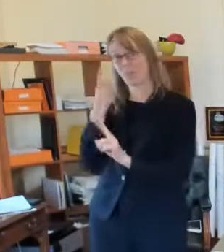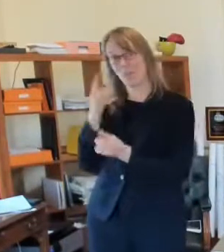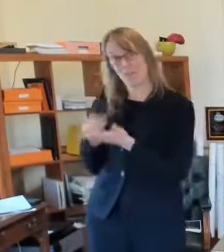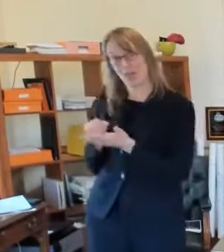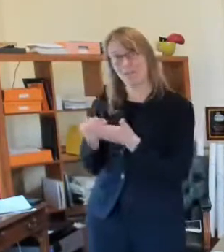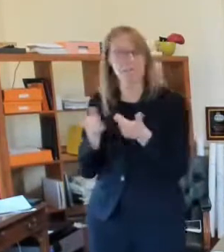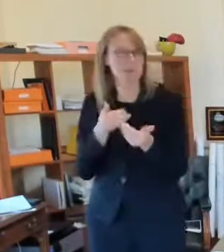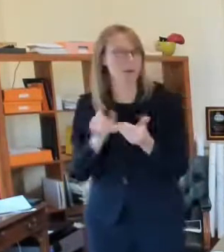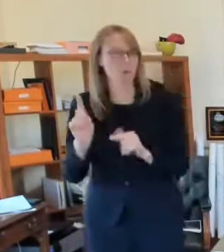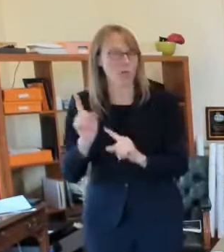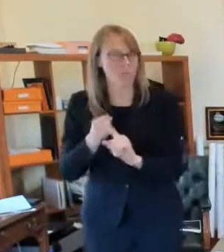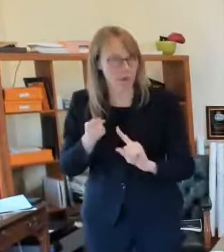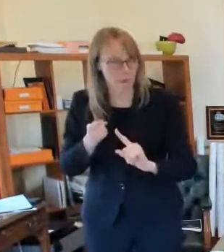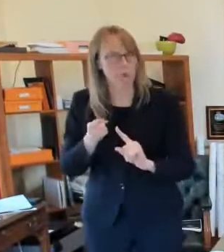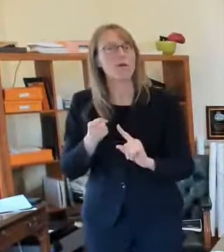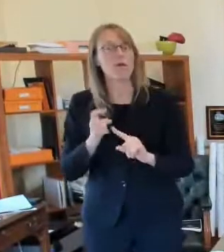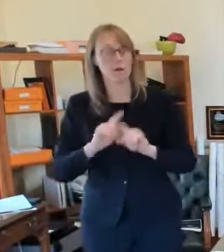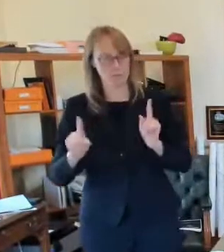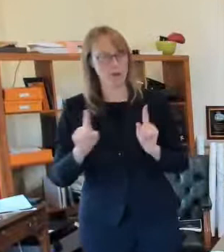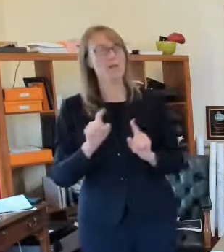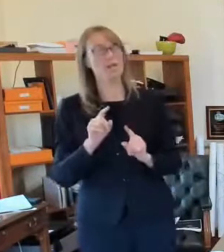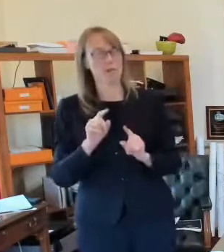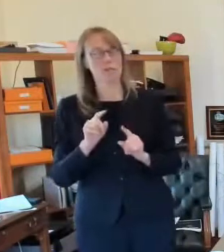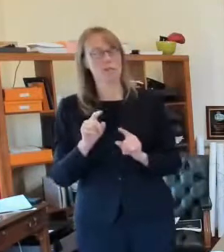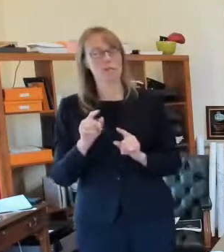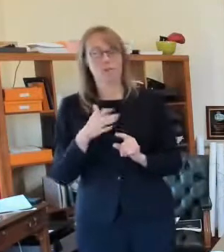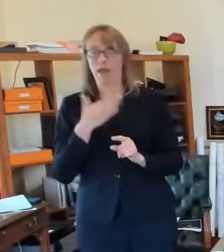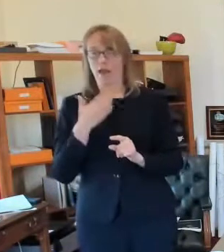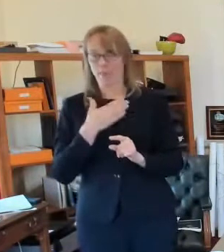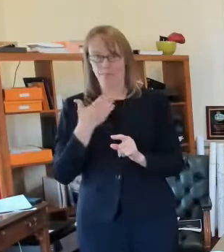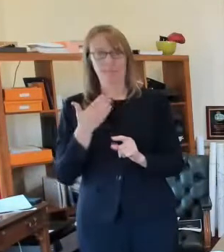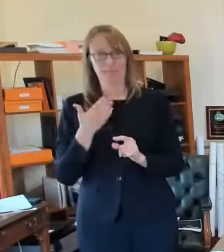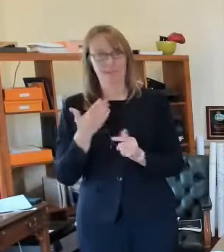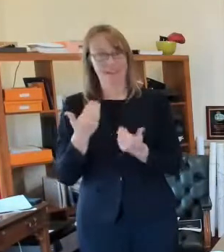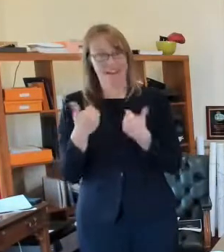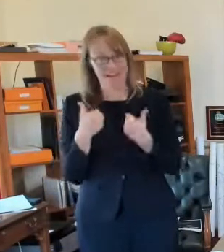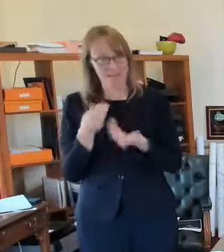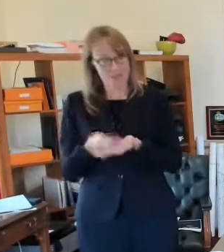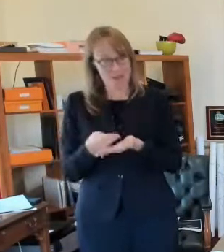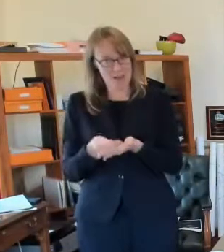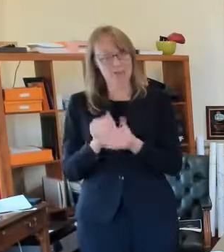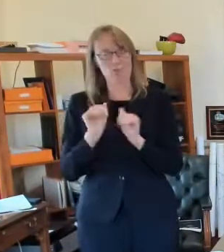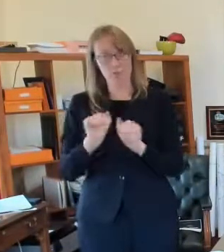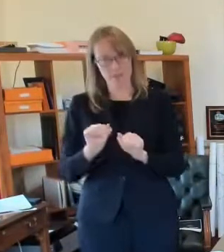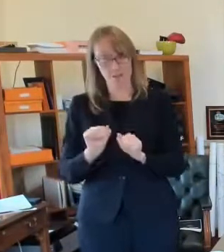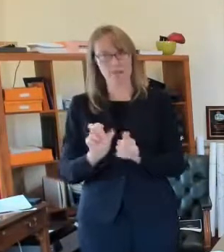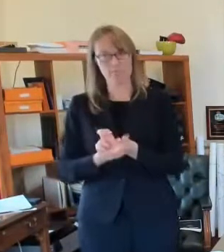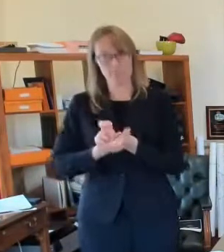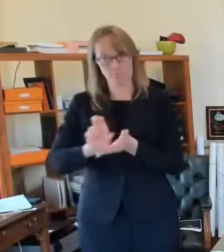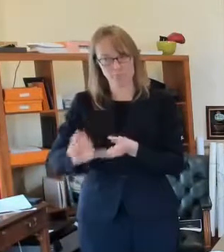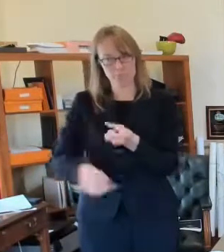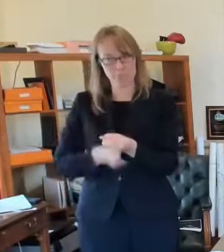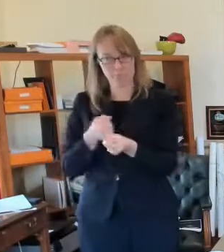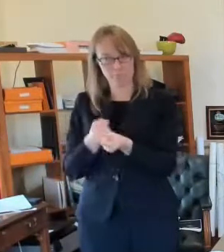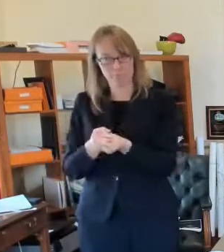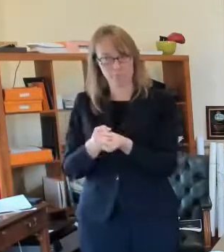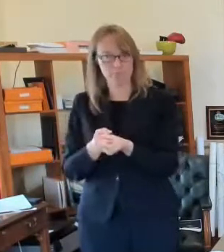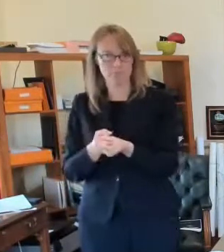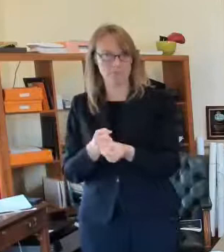that is there and and the election board will be able to do that and then the third thing and again this is another